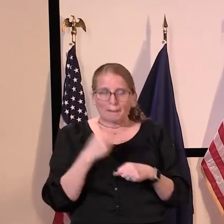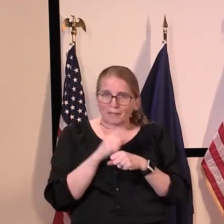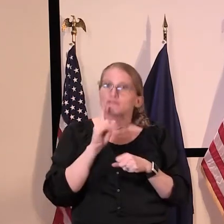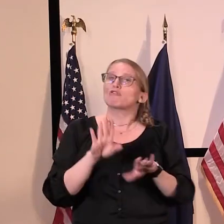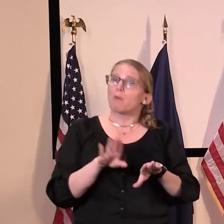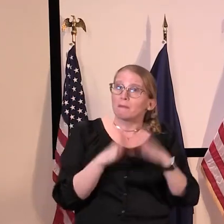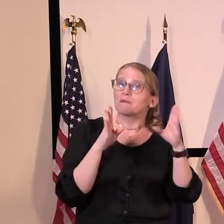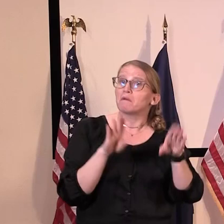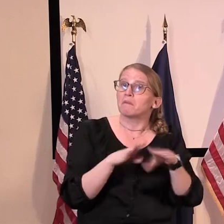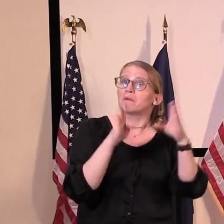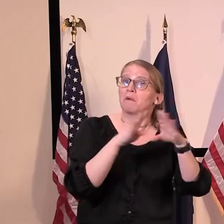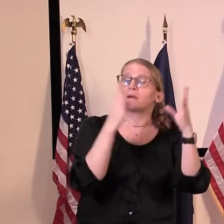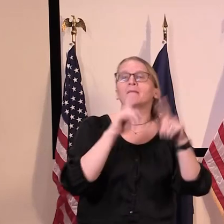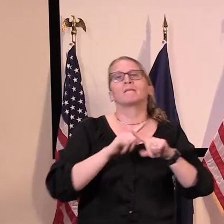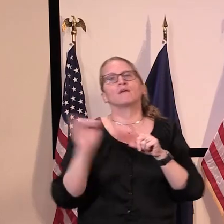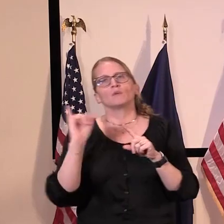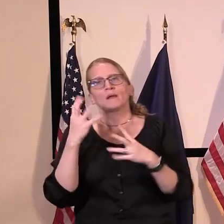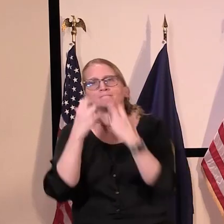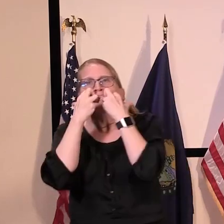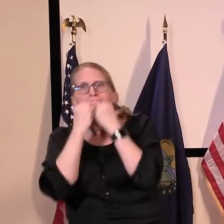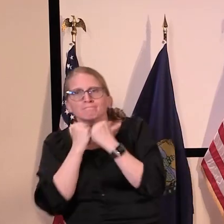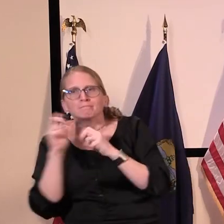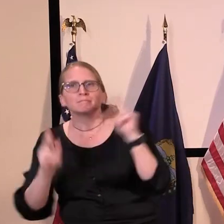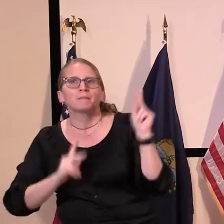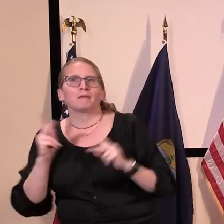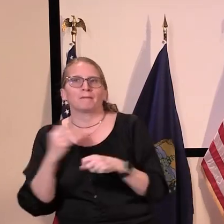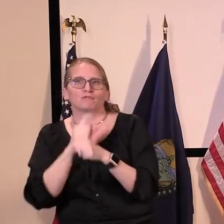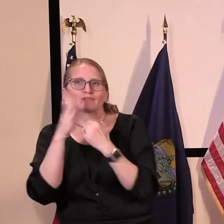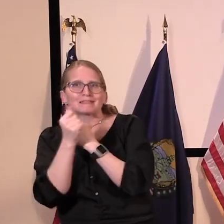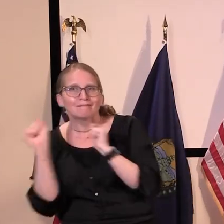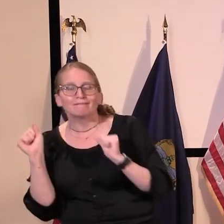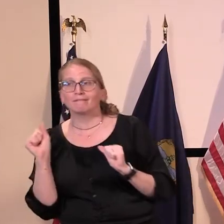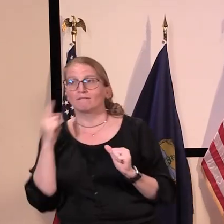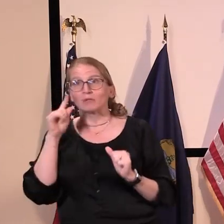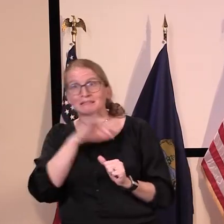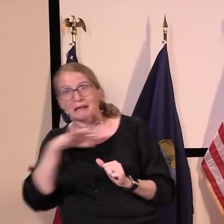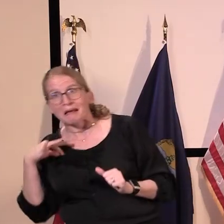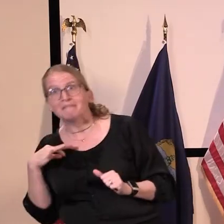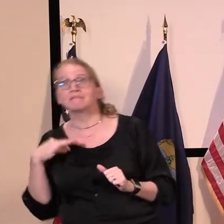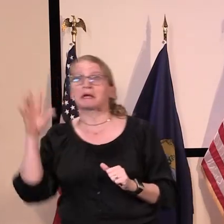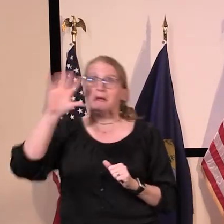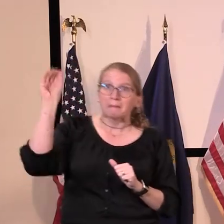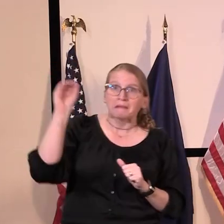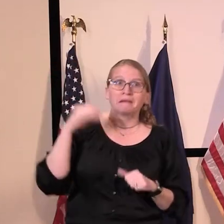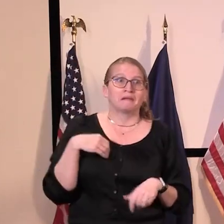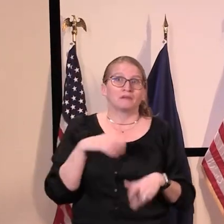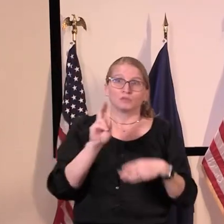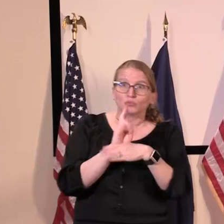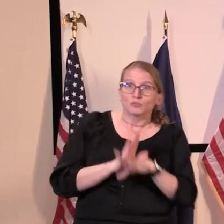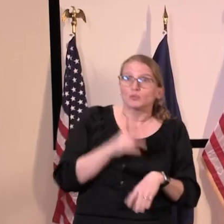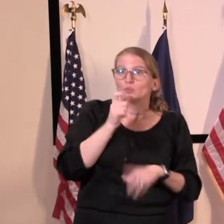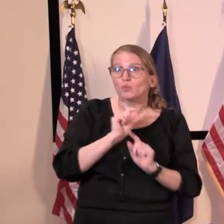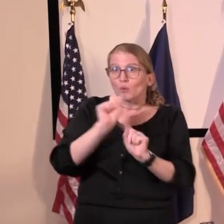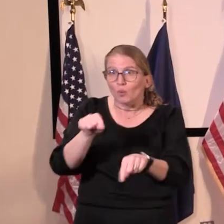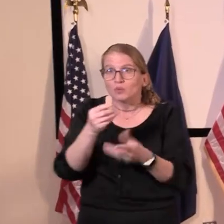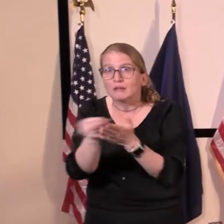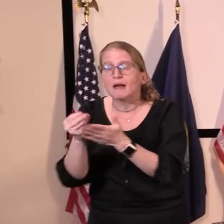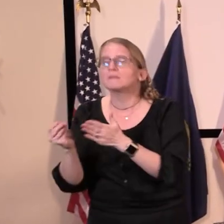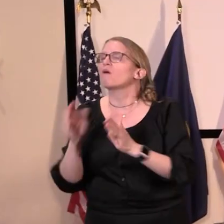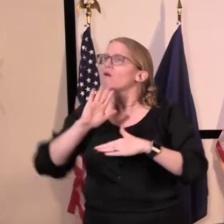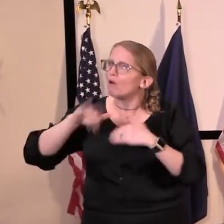safety first. All of us, employers, employees, customers must take this responsibility seriously.